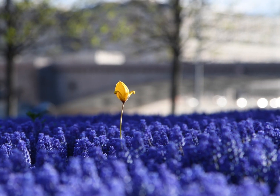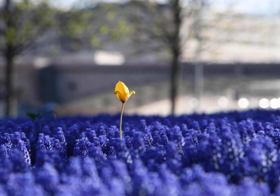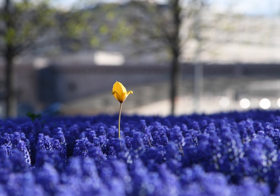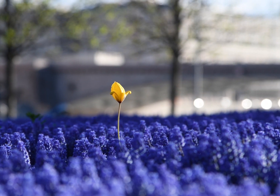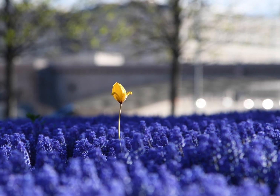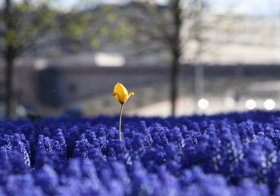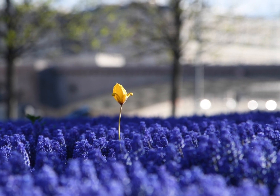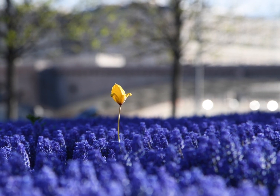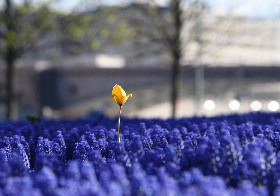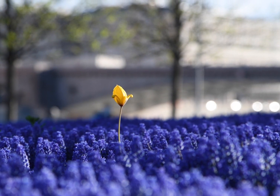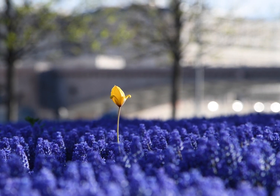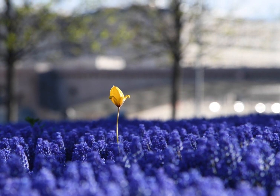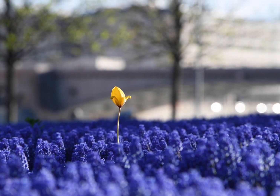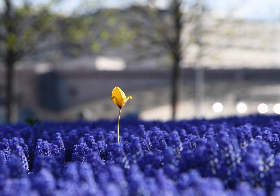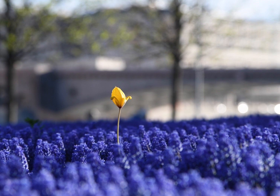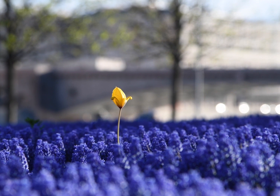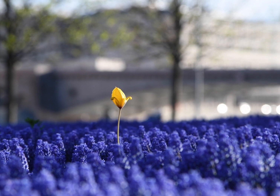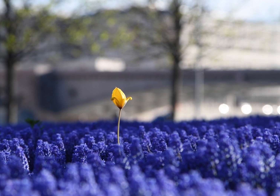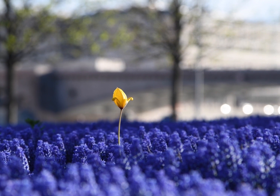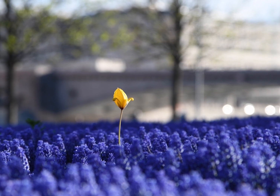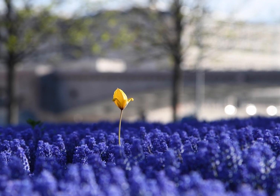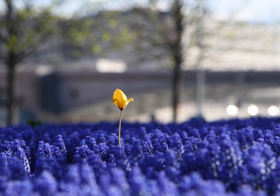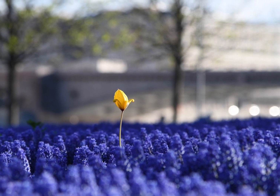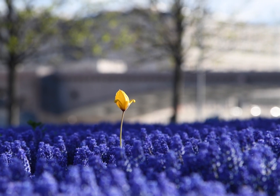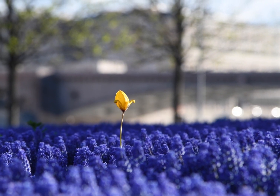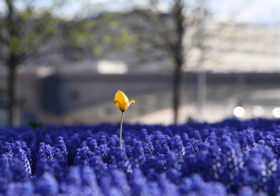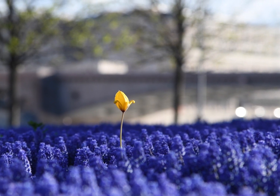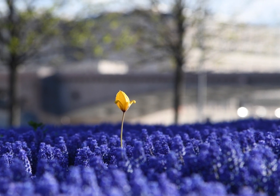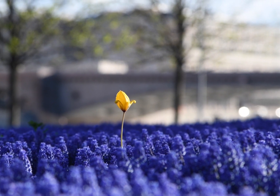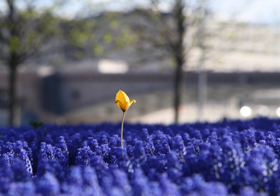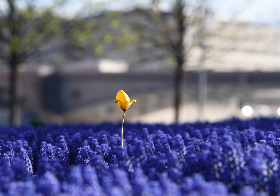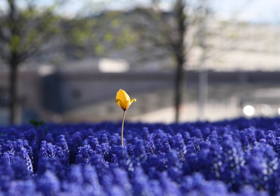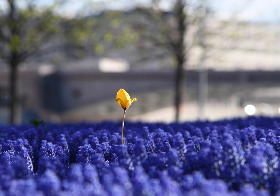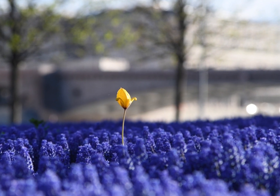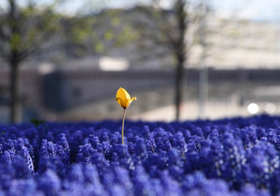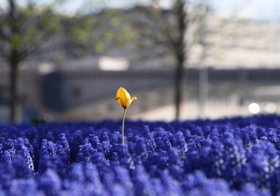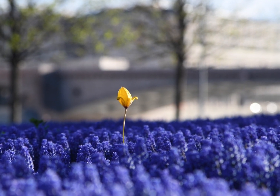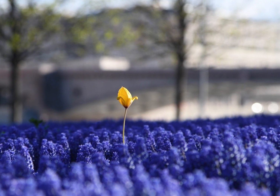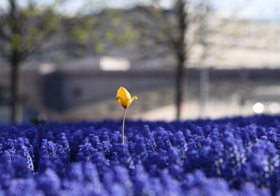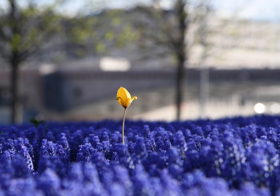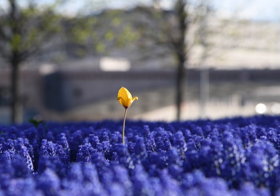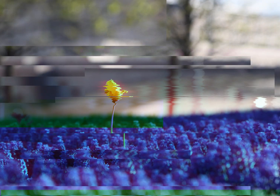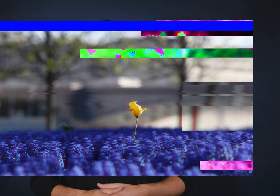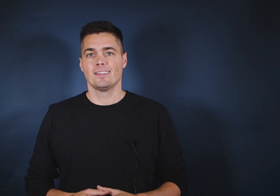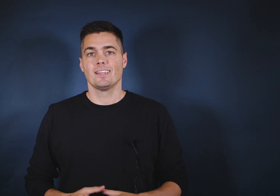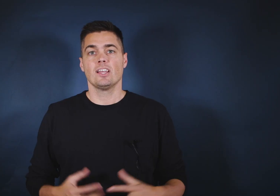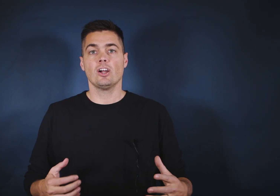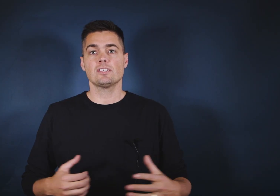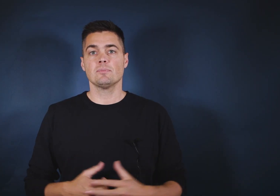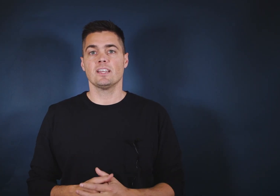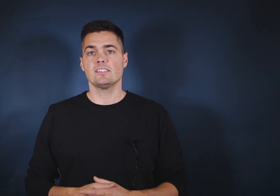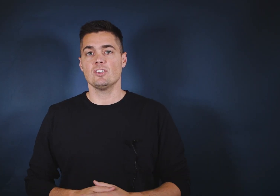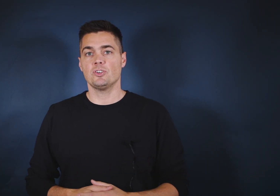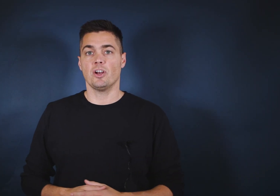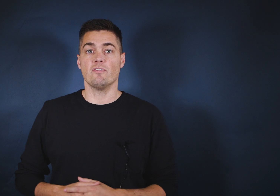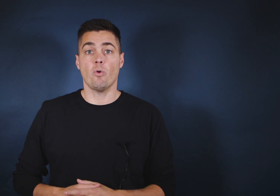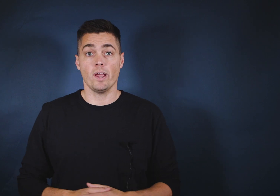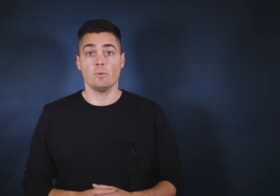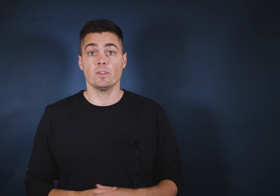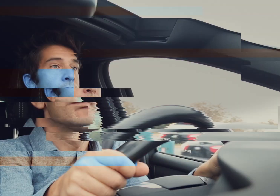haven't seen a lot of their marketing yet. So it allows them to differentiate you as well. Here are some things that you should avoid with